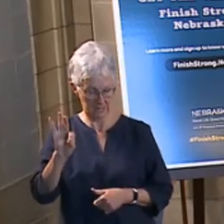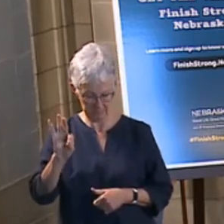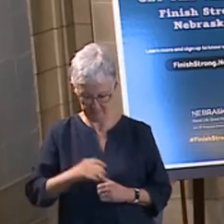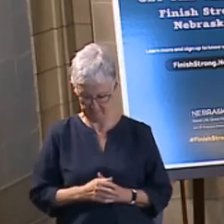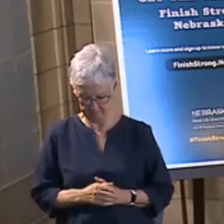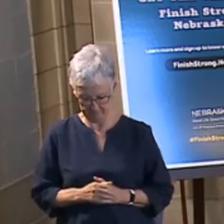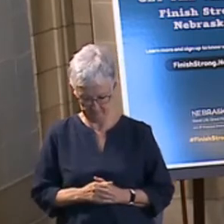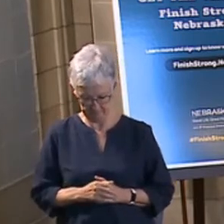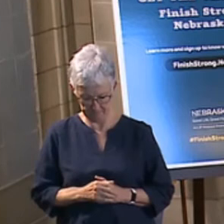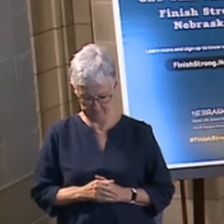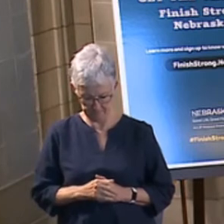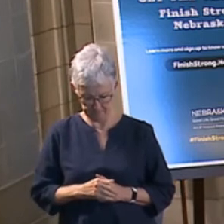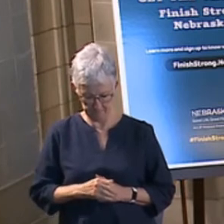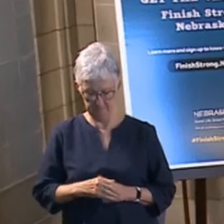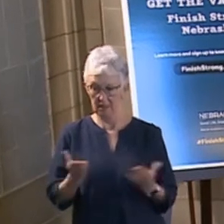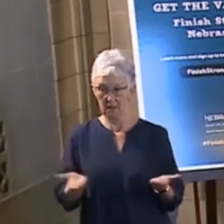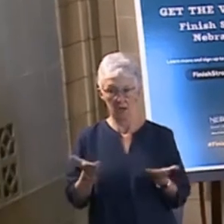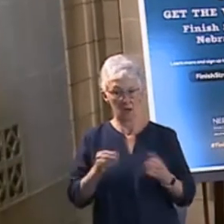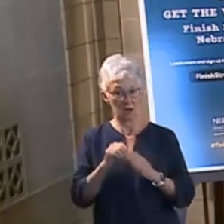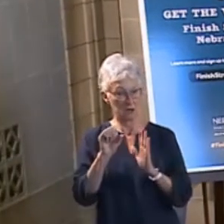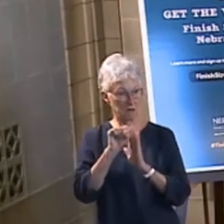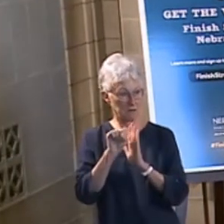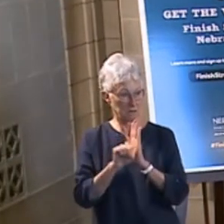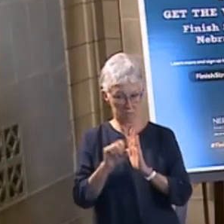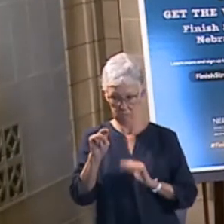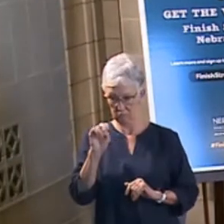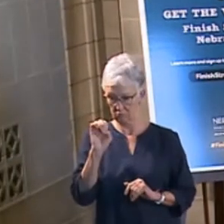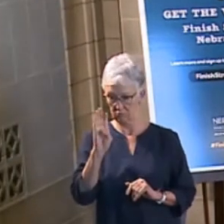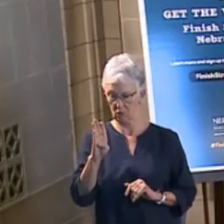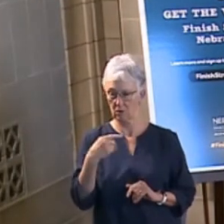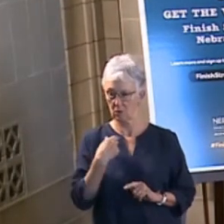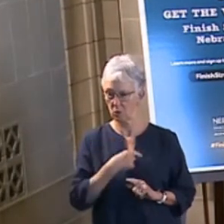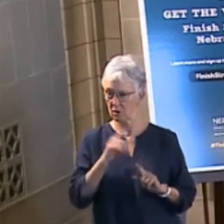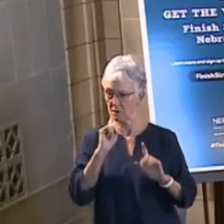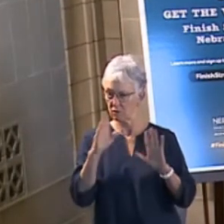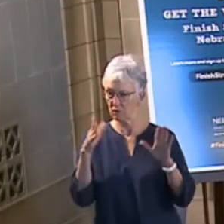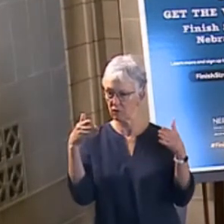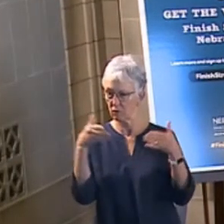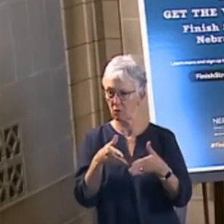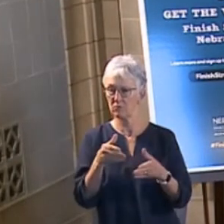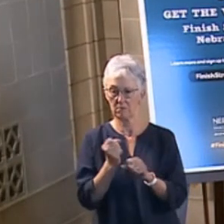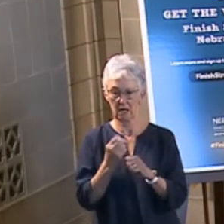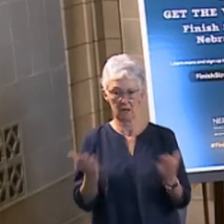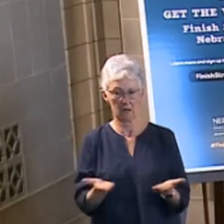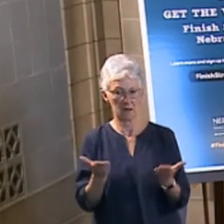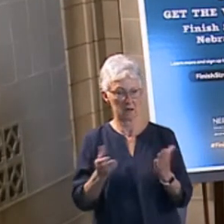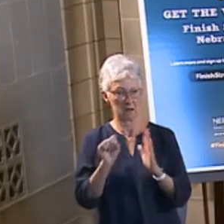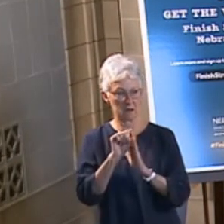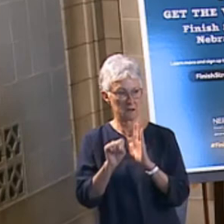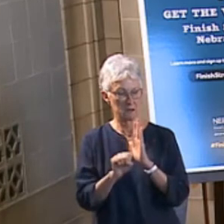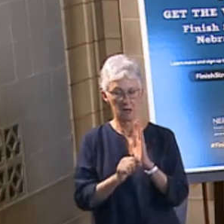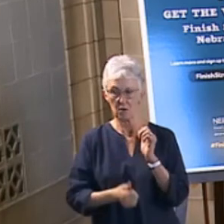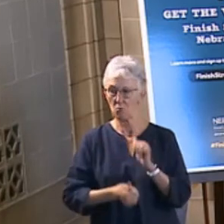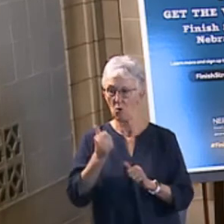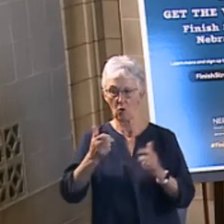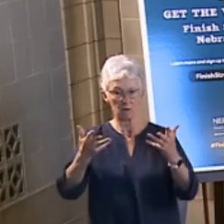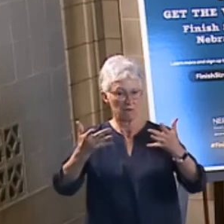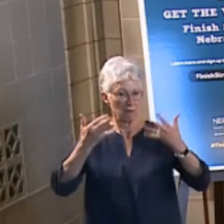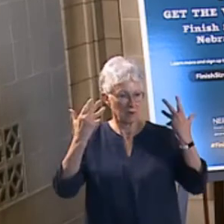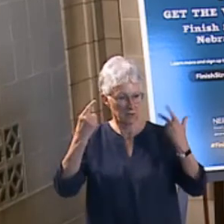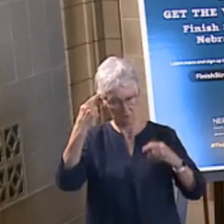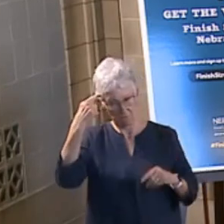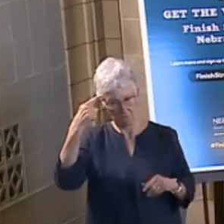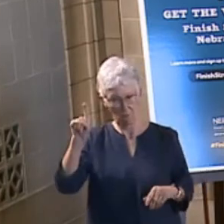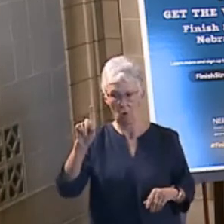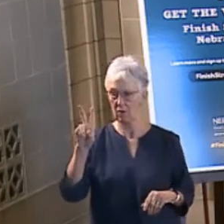the things that we have done here in the state of Nebraska is really focused on making Nebraska one of the most veteran and military-friendly states in the country.